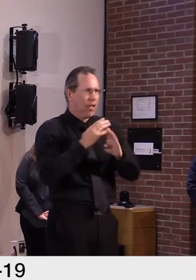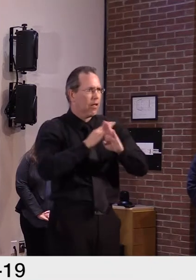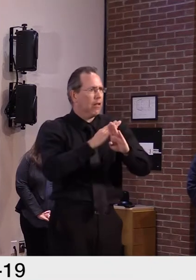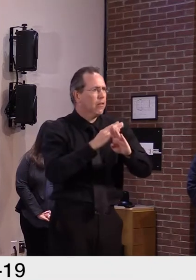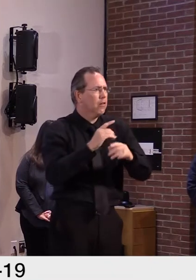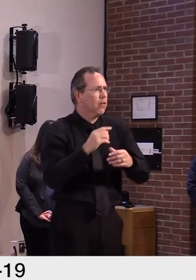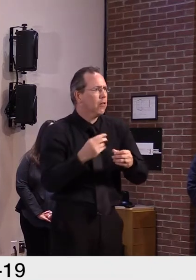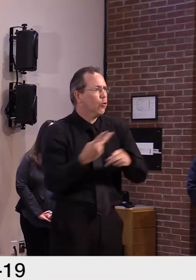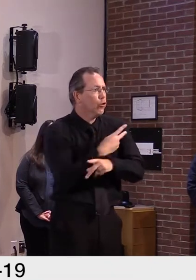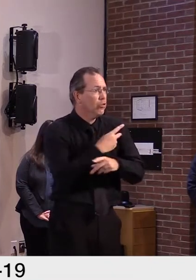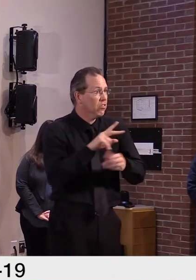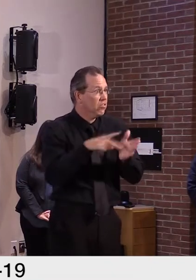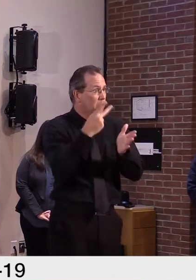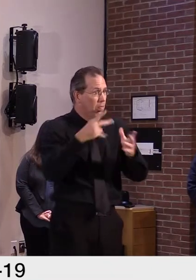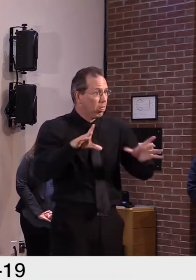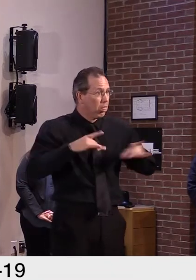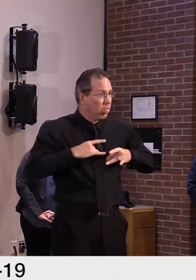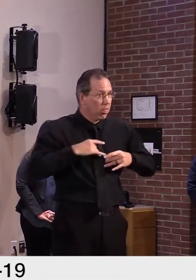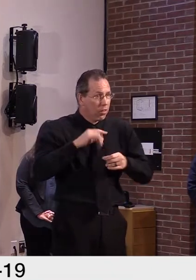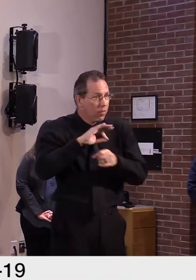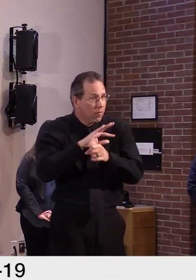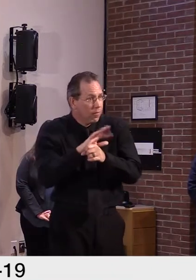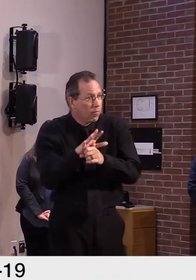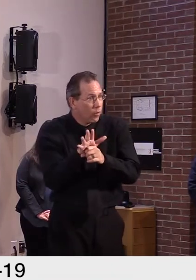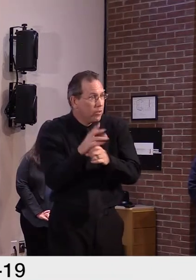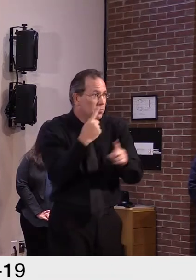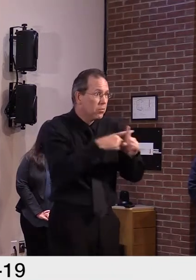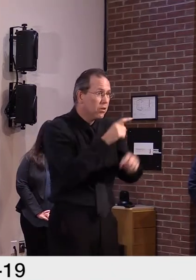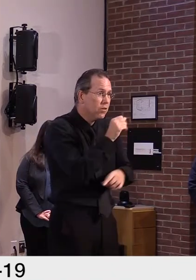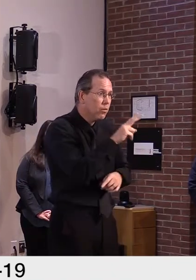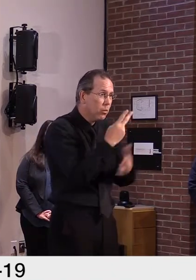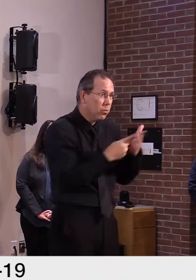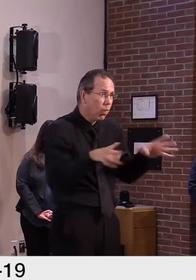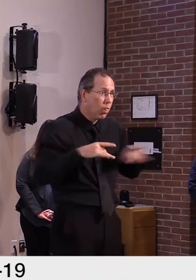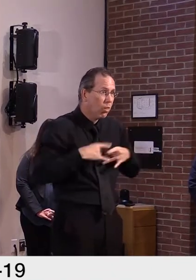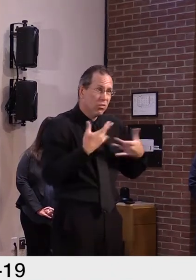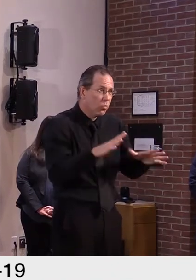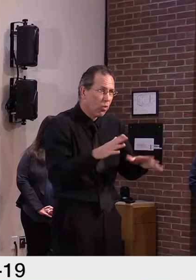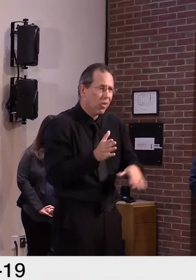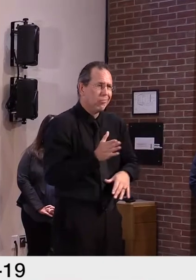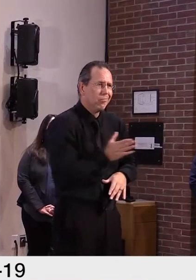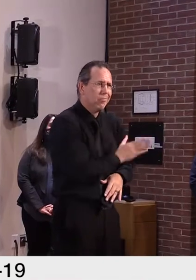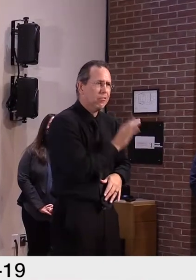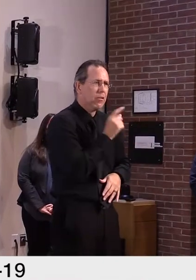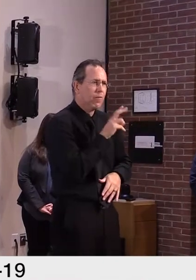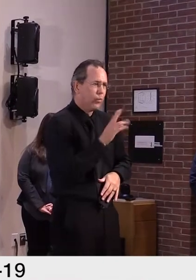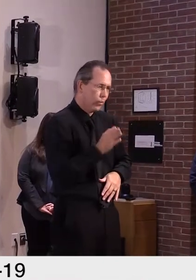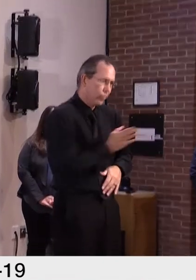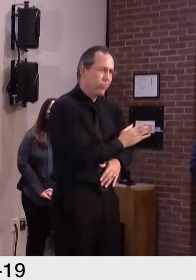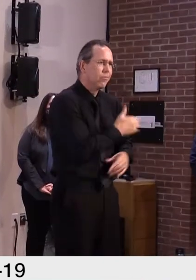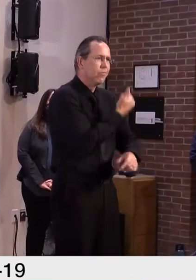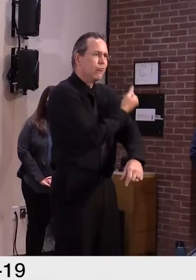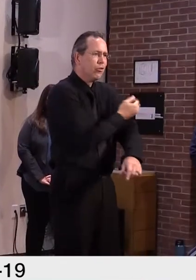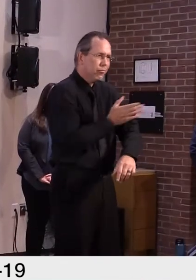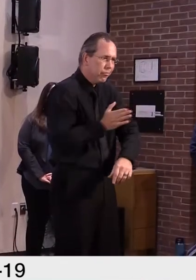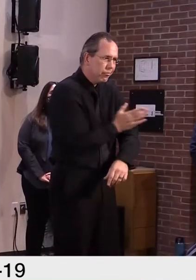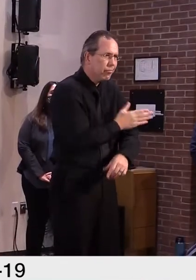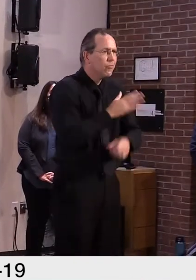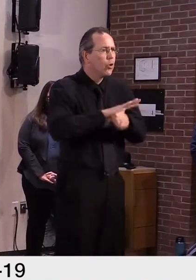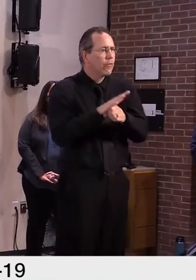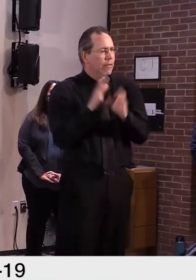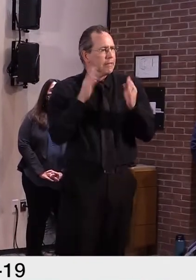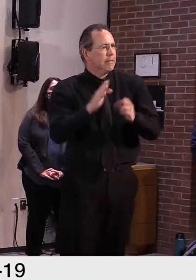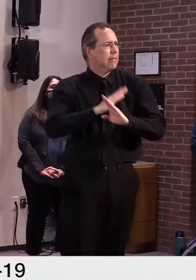may, Governor, can I just get your reaction real quick to the President's comments earlier this week when he was asked by a reporter in the White House about